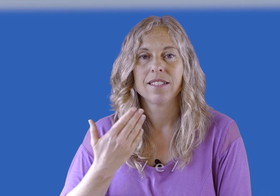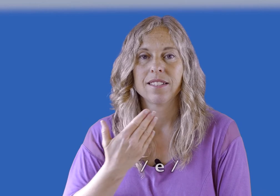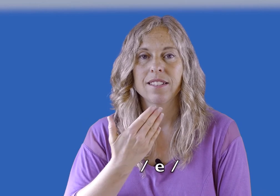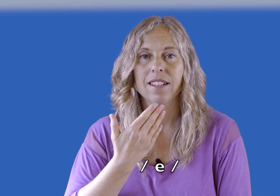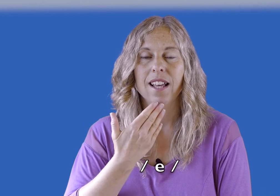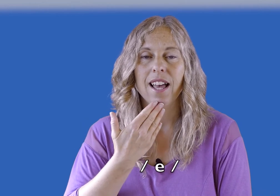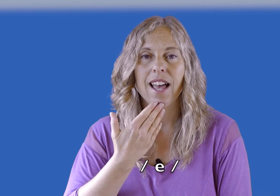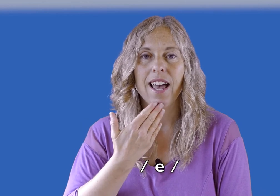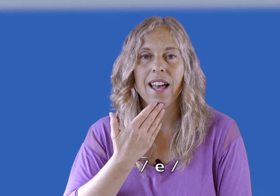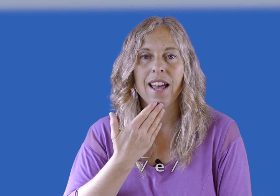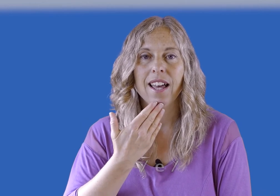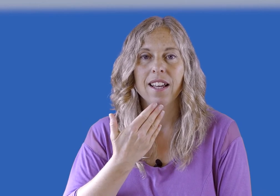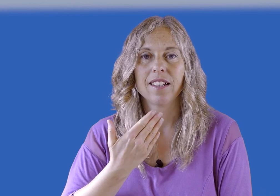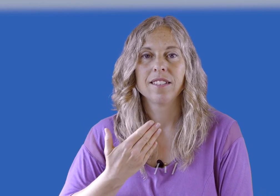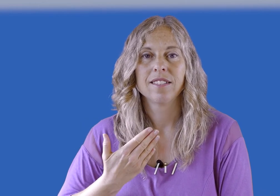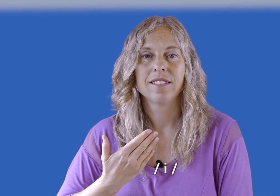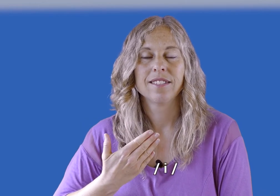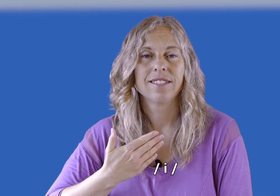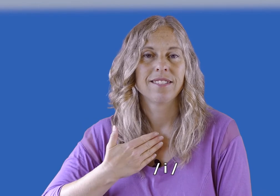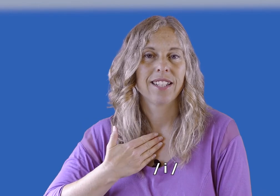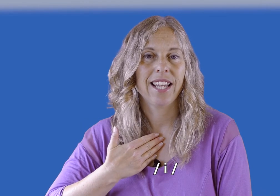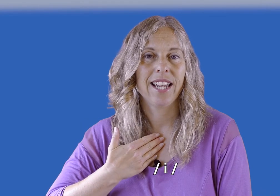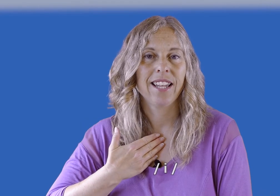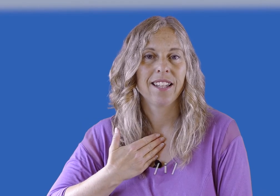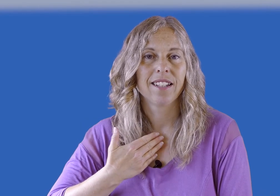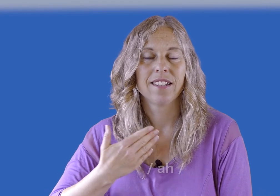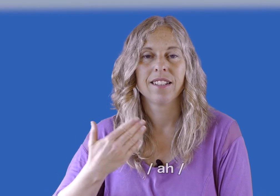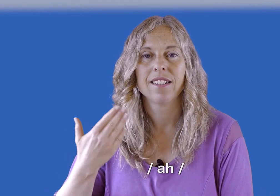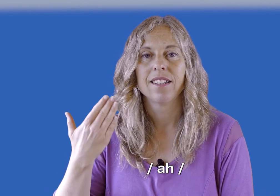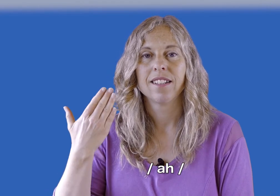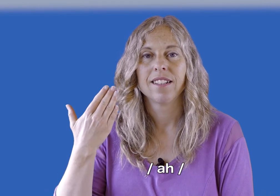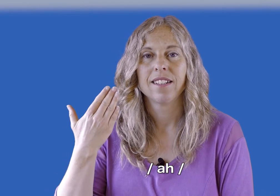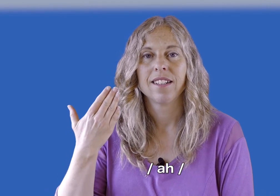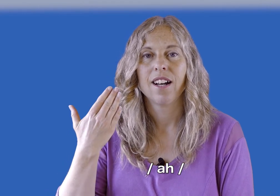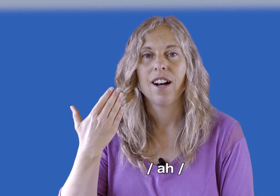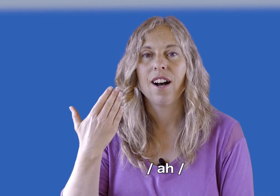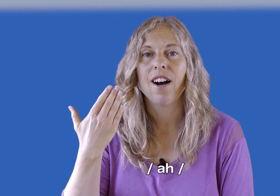E, I, R.